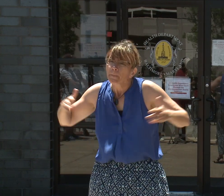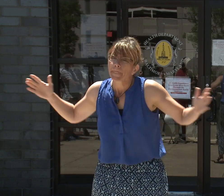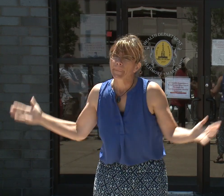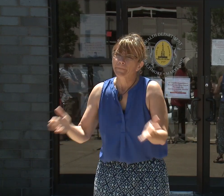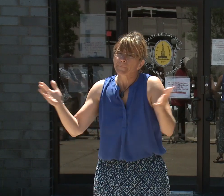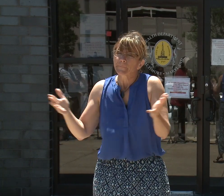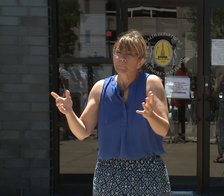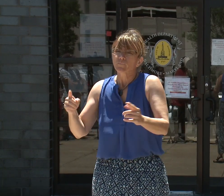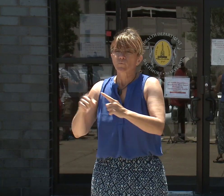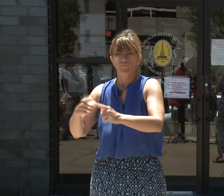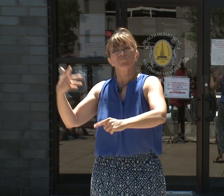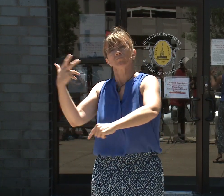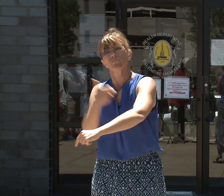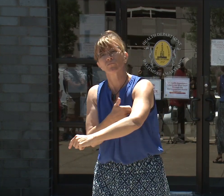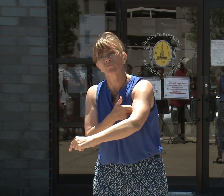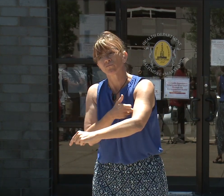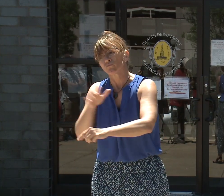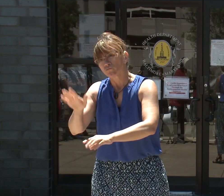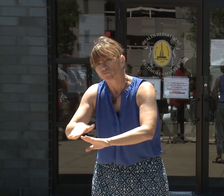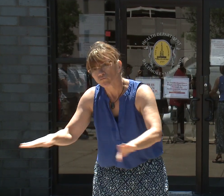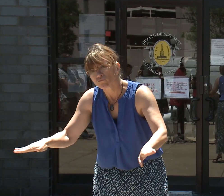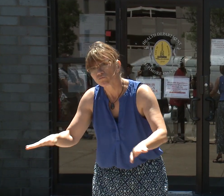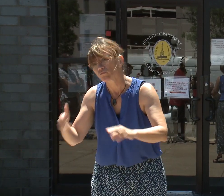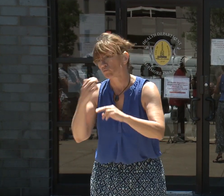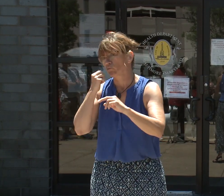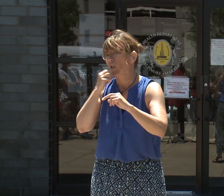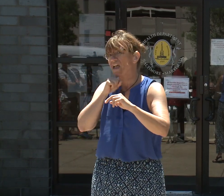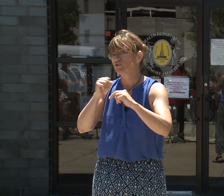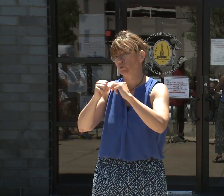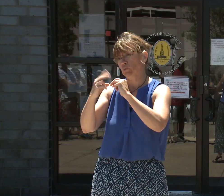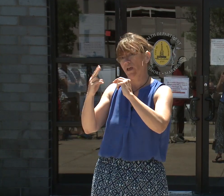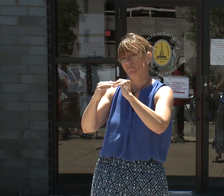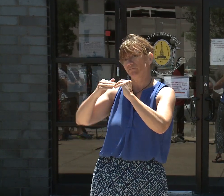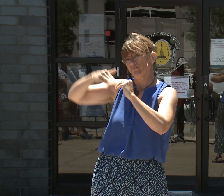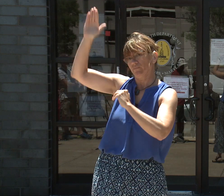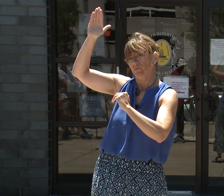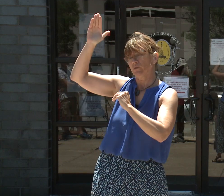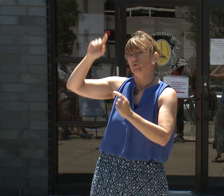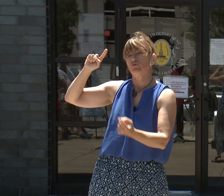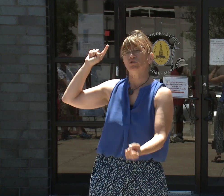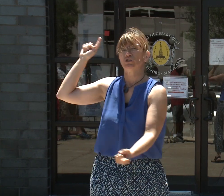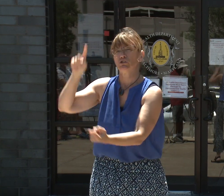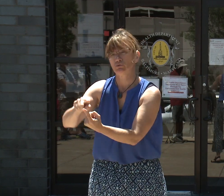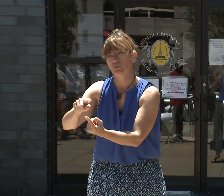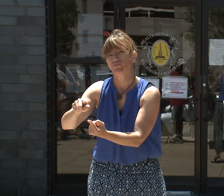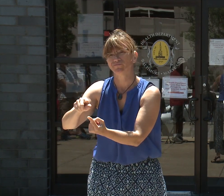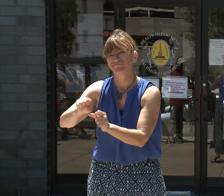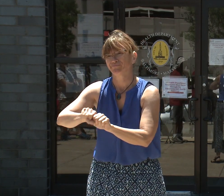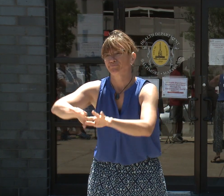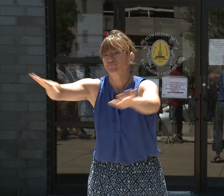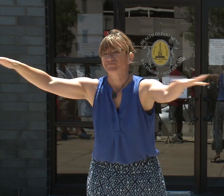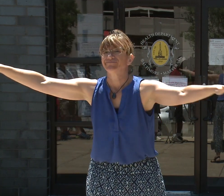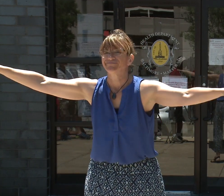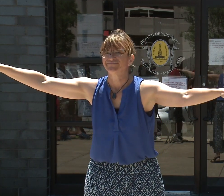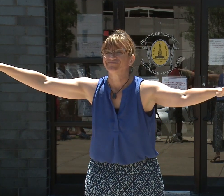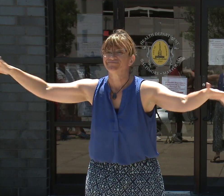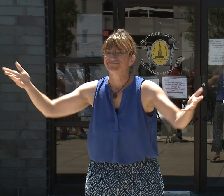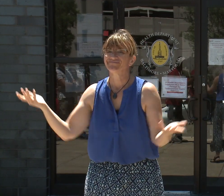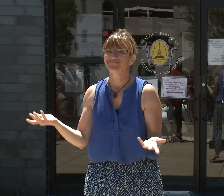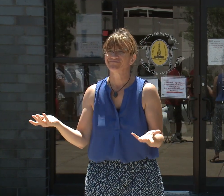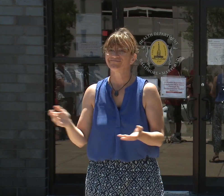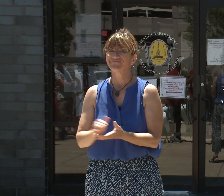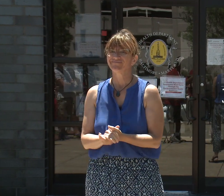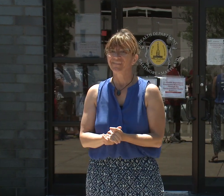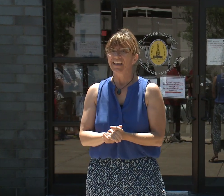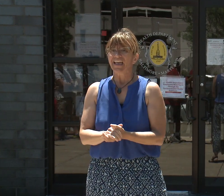older as soon as they can to reduce the chance of severe illness in our pediatric population. Doing so may save your life or the